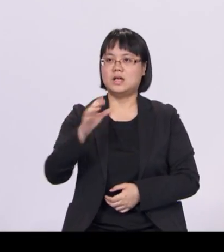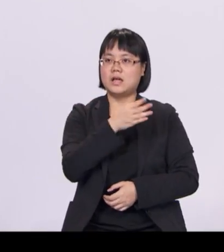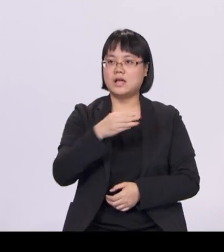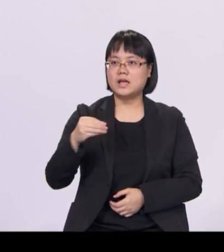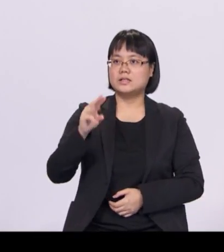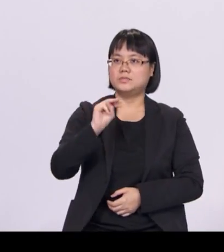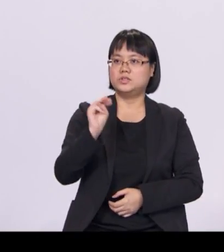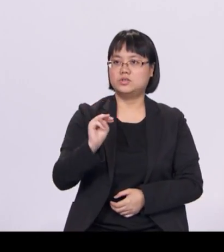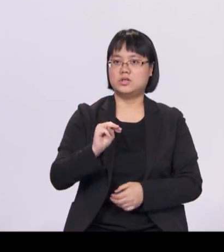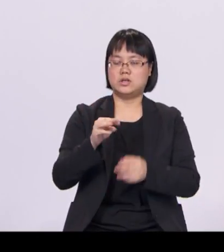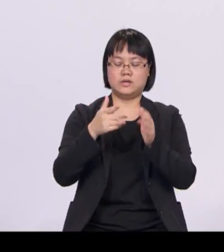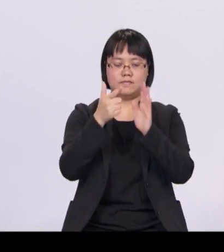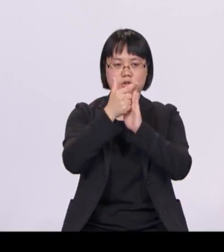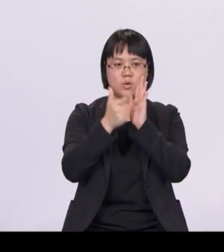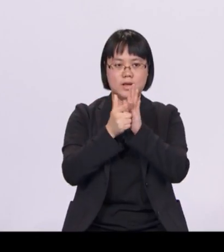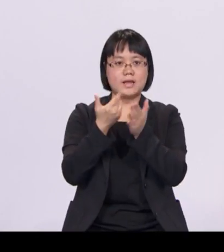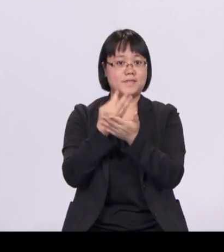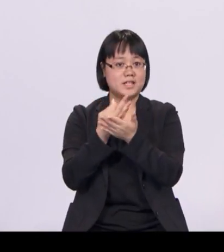will give more details at the COS.